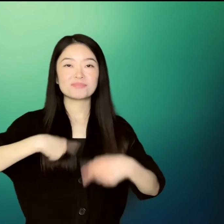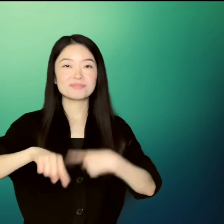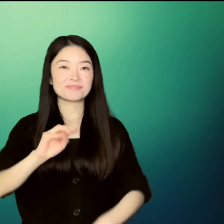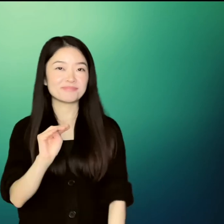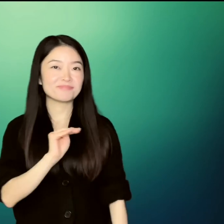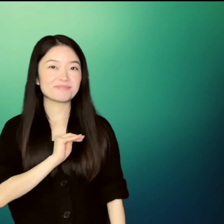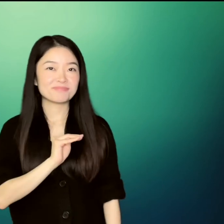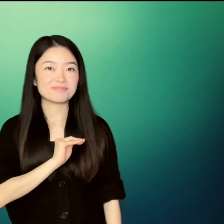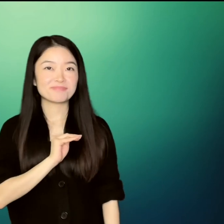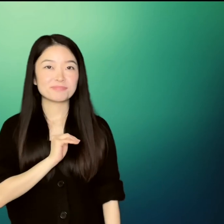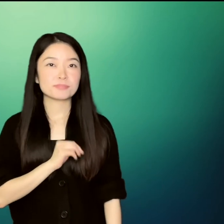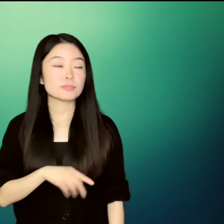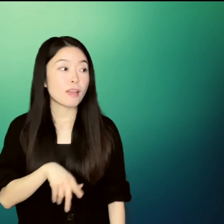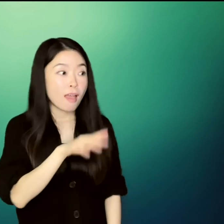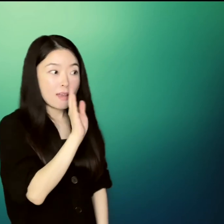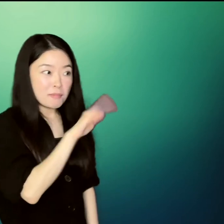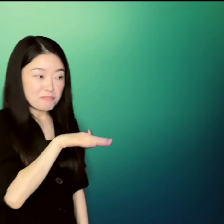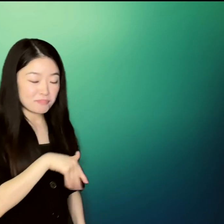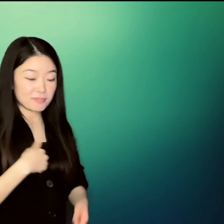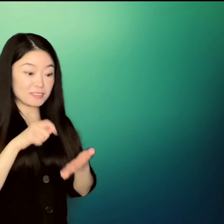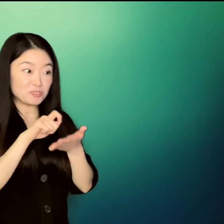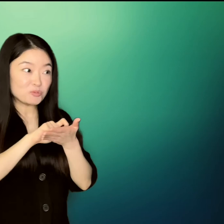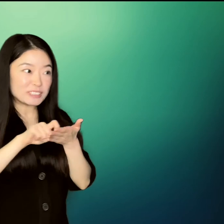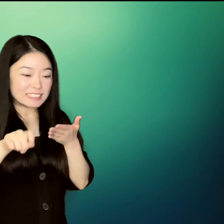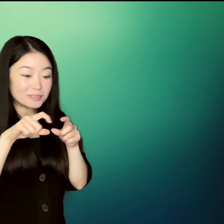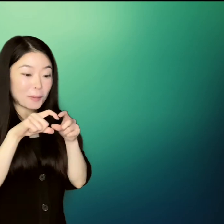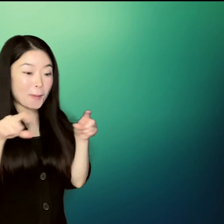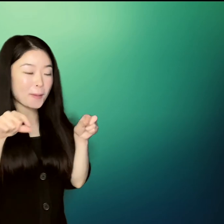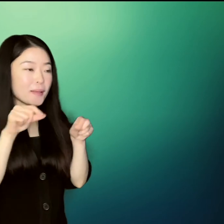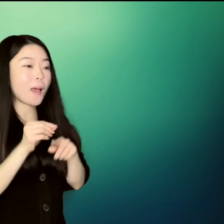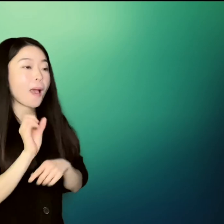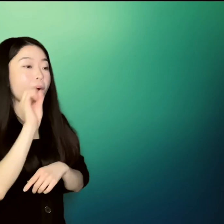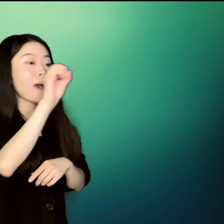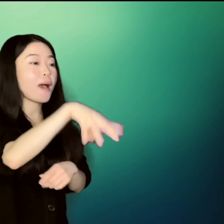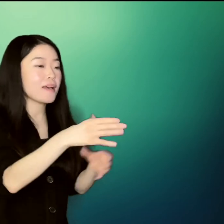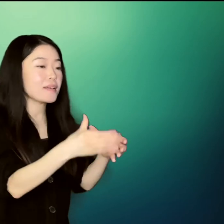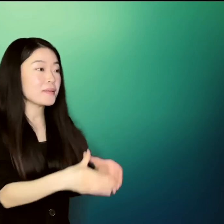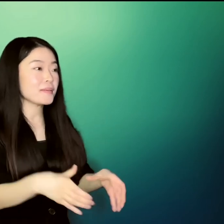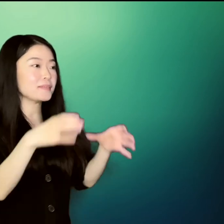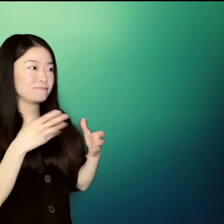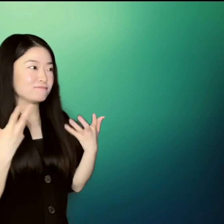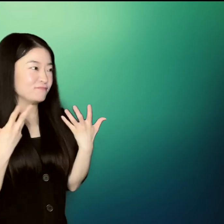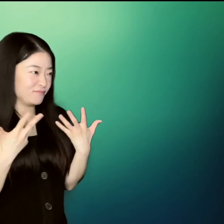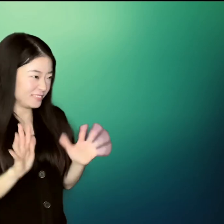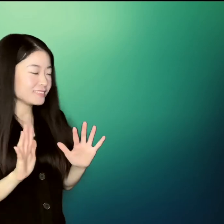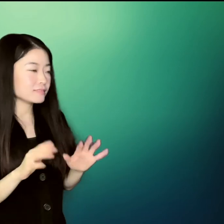I hope you choose the name I put in, Marco told her at snack time.